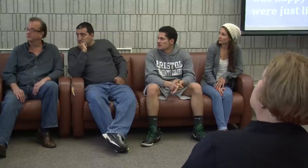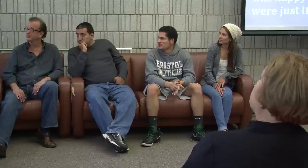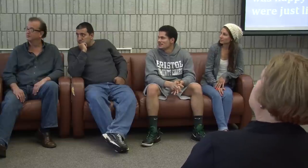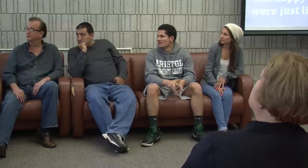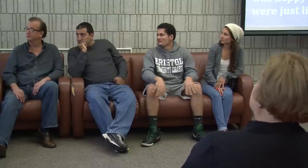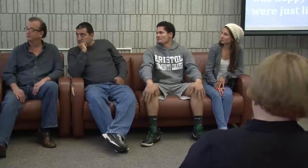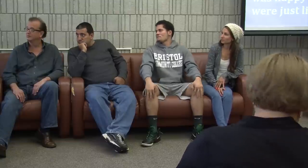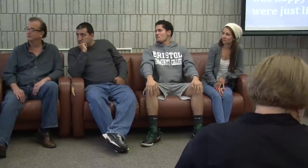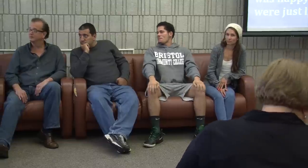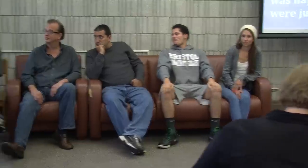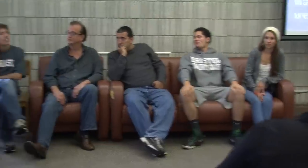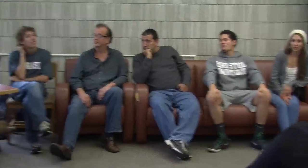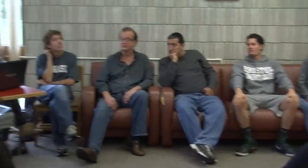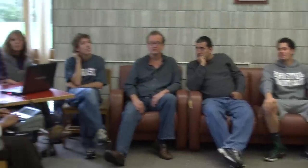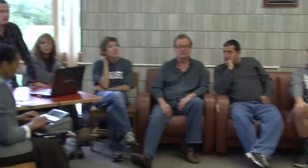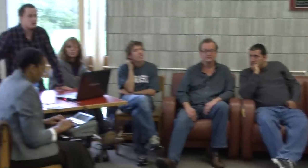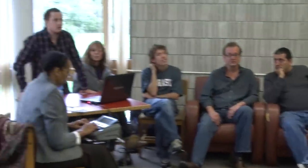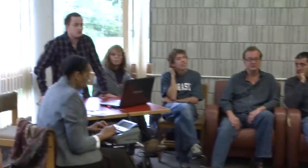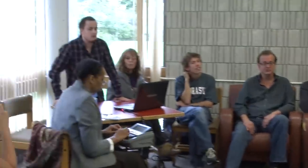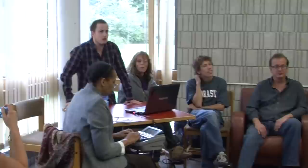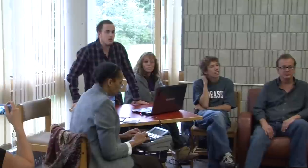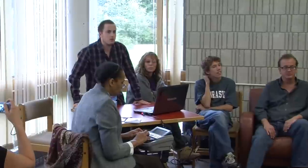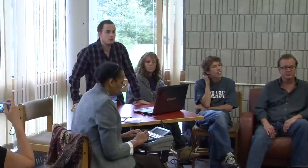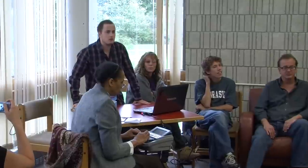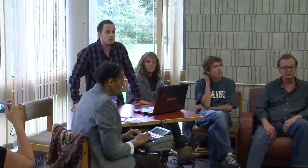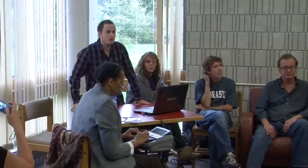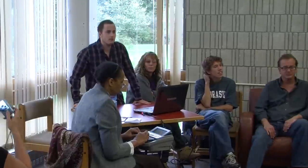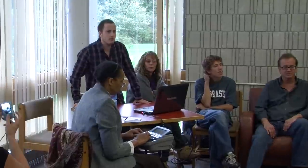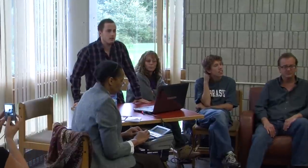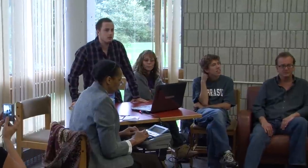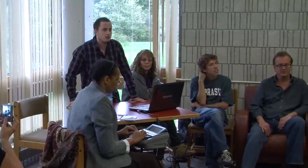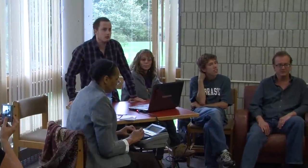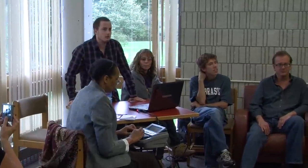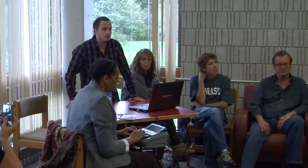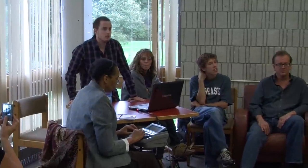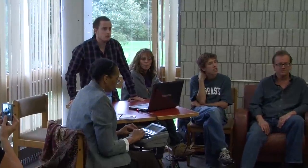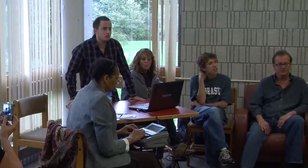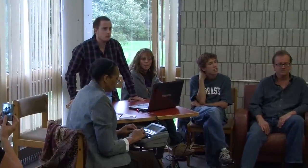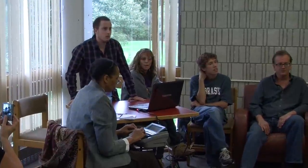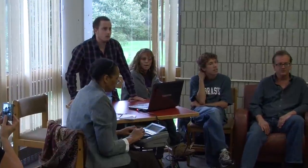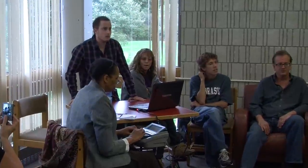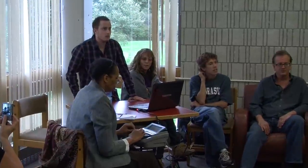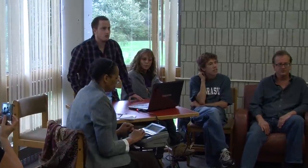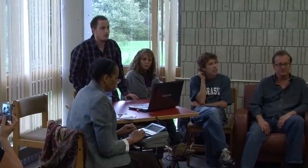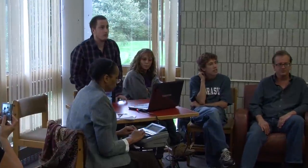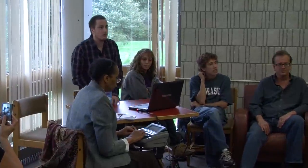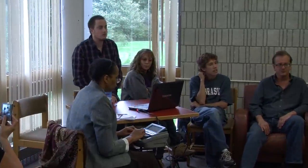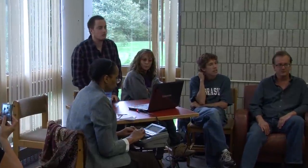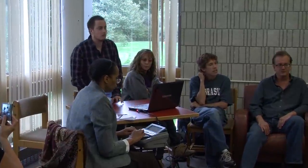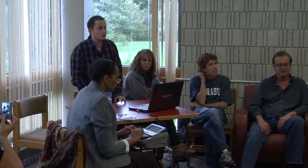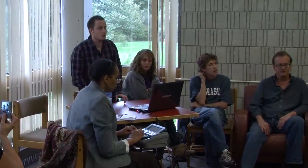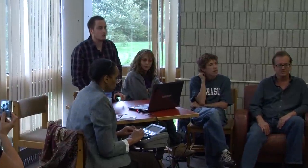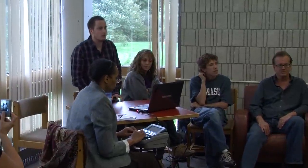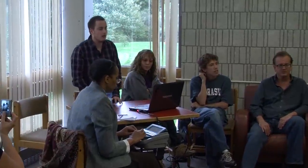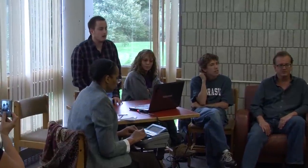I may have mentioned this previously, but I was mainstreamed into the public schools that